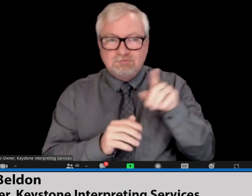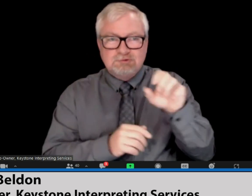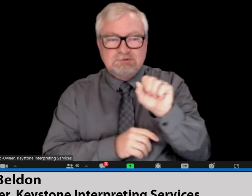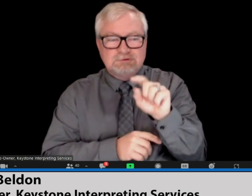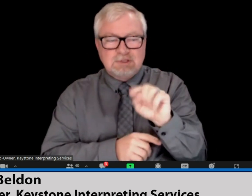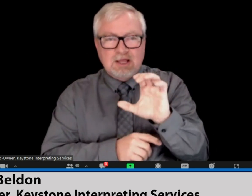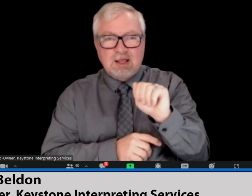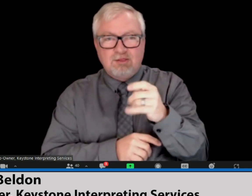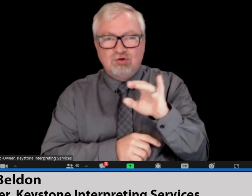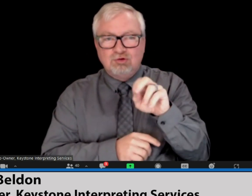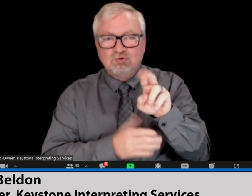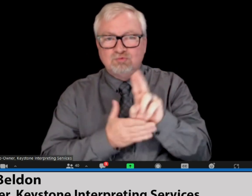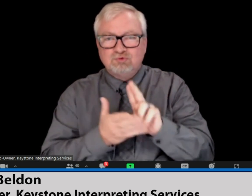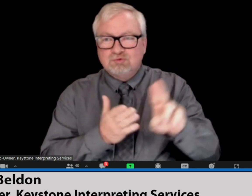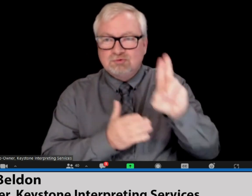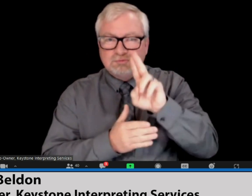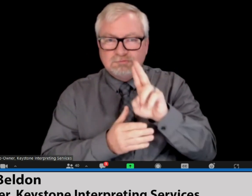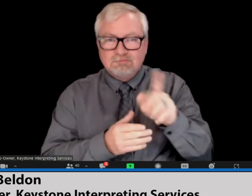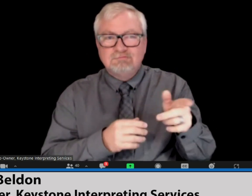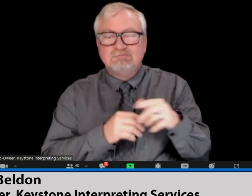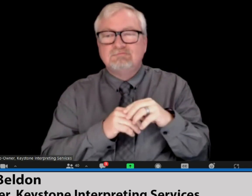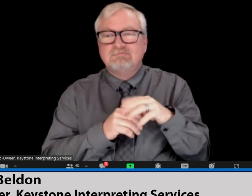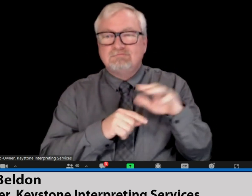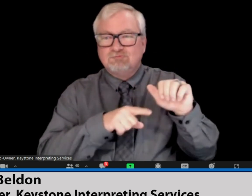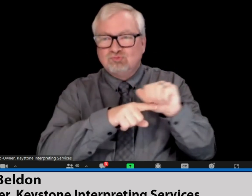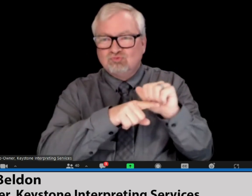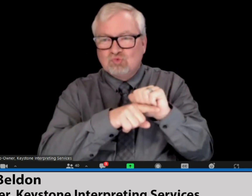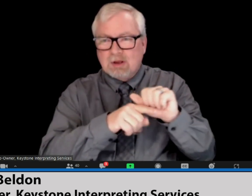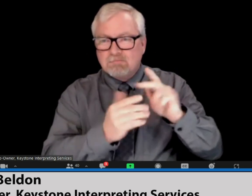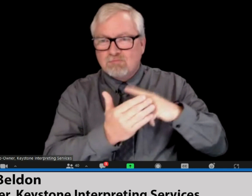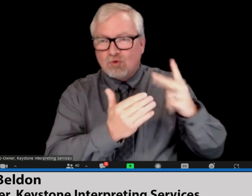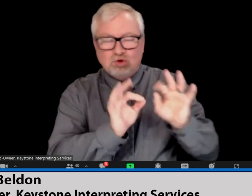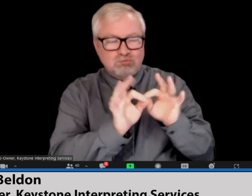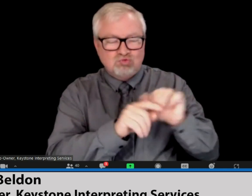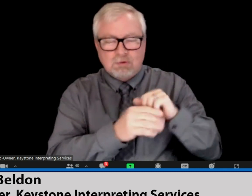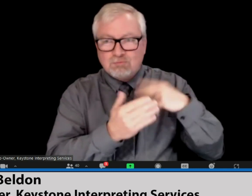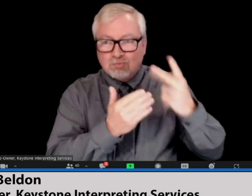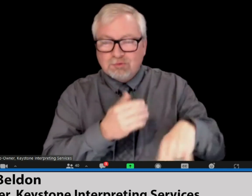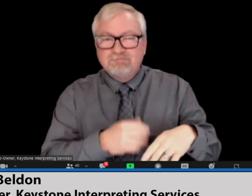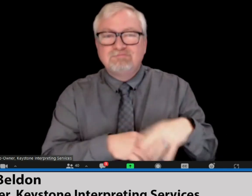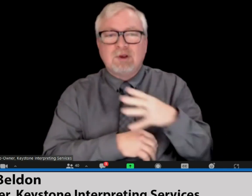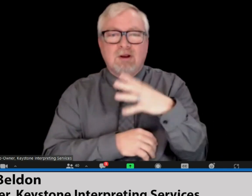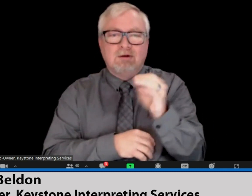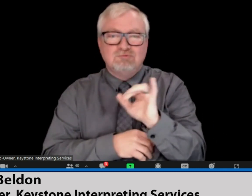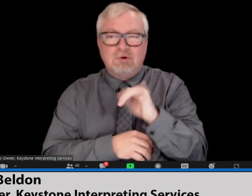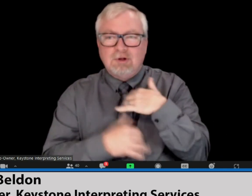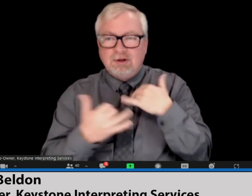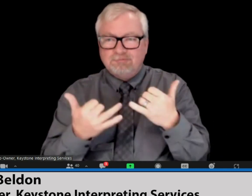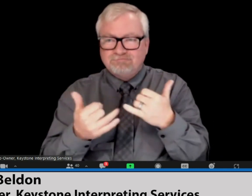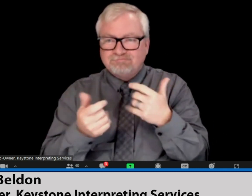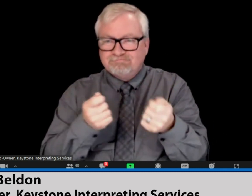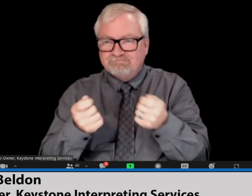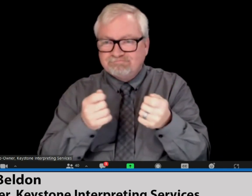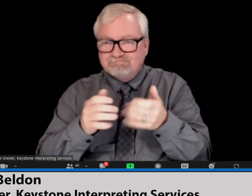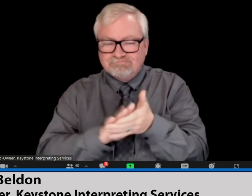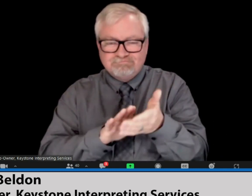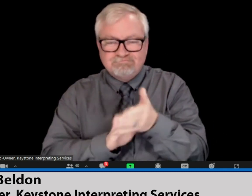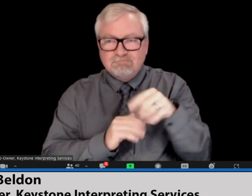I was an assistant professor at St. Catharines University and in the interpreter training program.